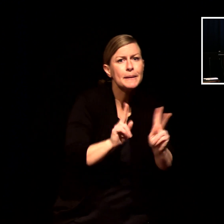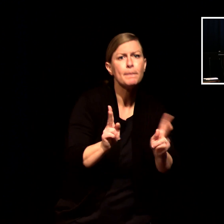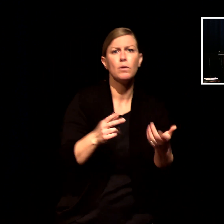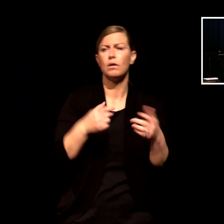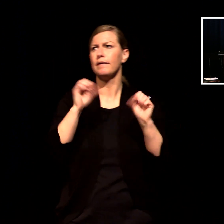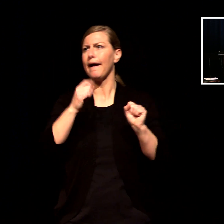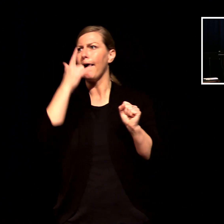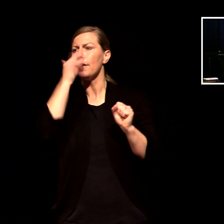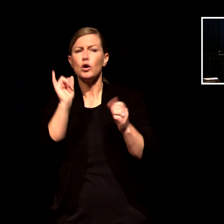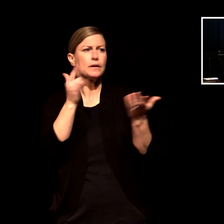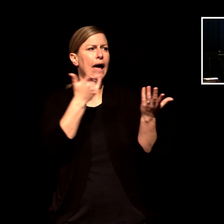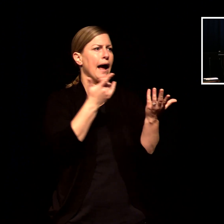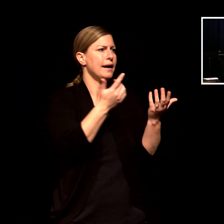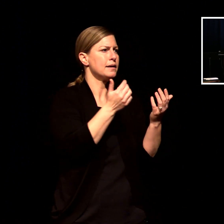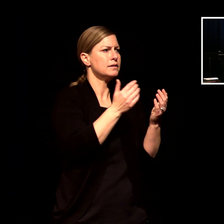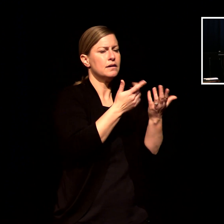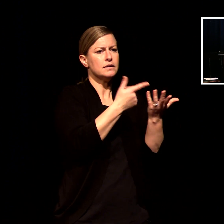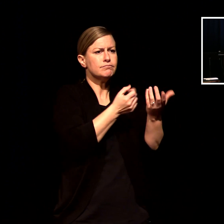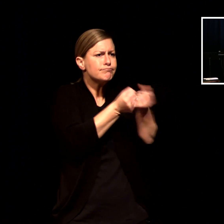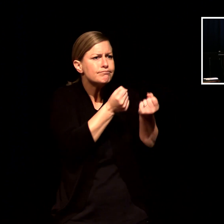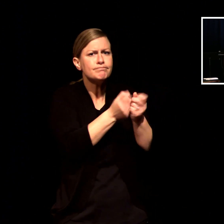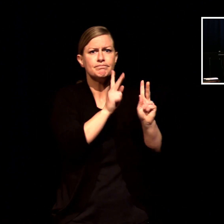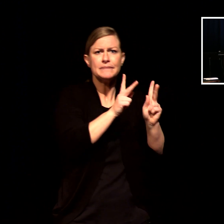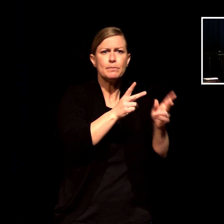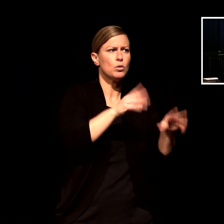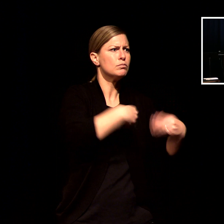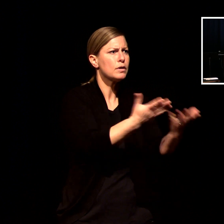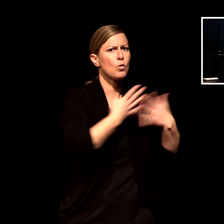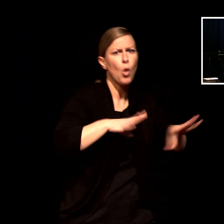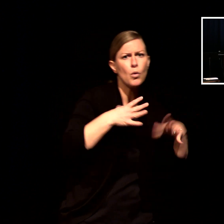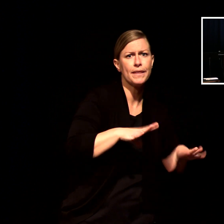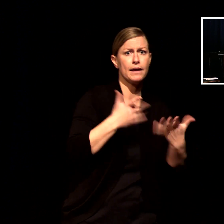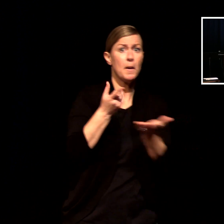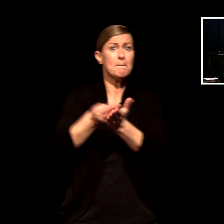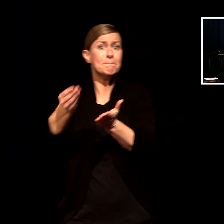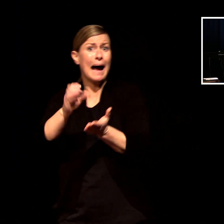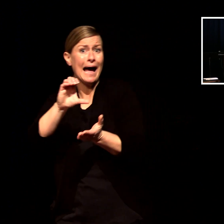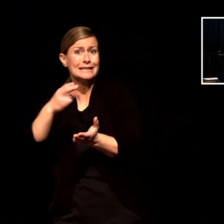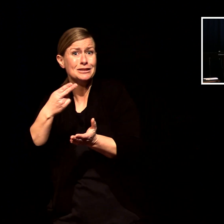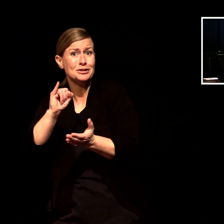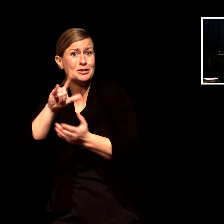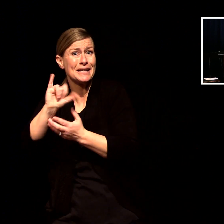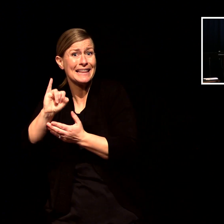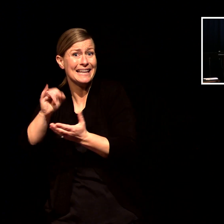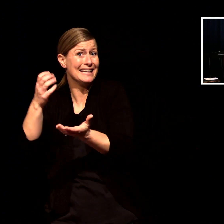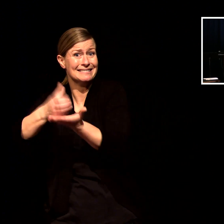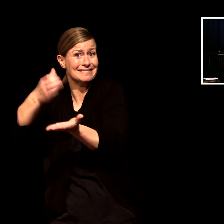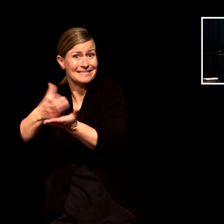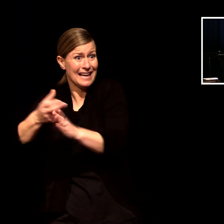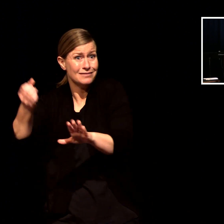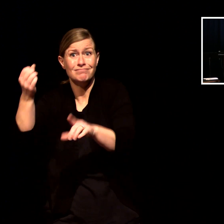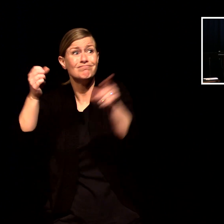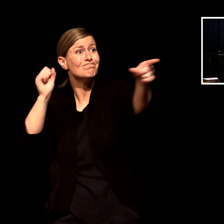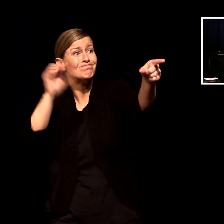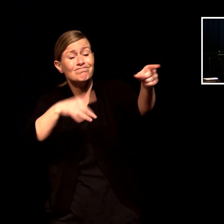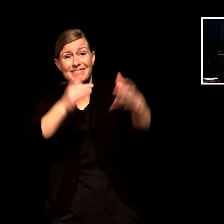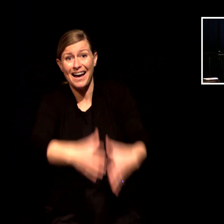and bringing it to church it's freeing people from religious shame and burdens it's tearing down corrupt systems all of these good